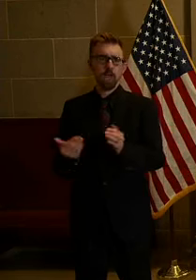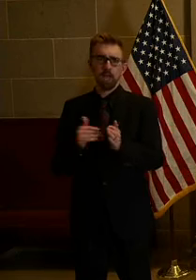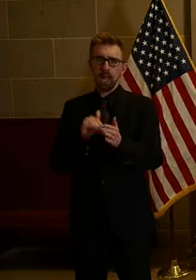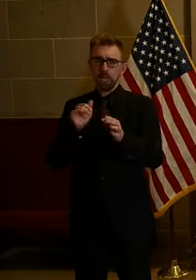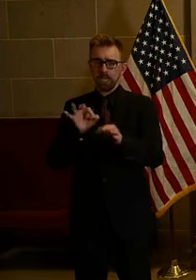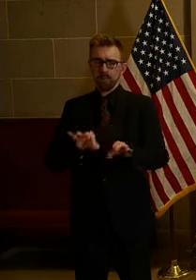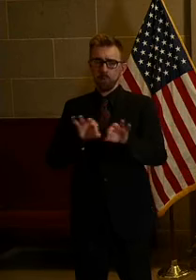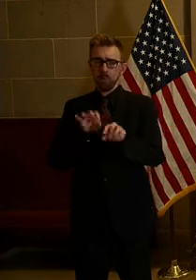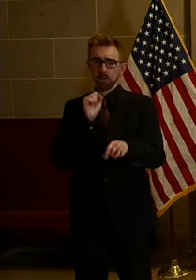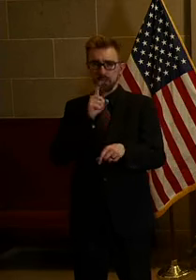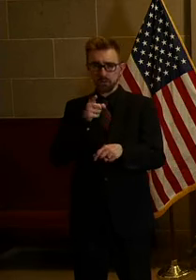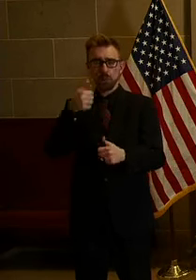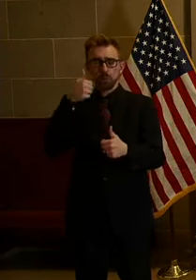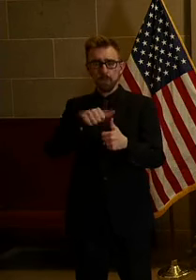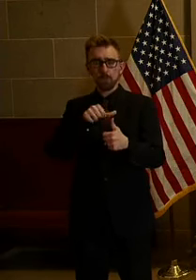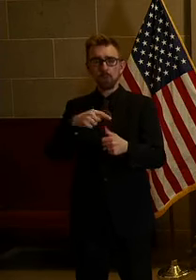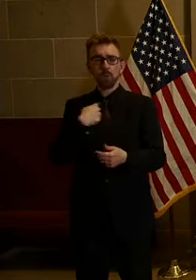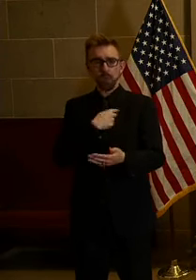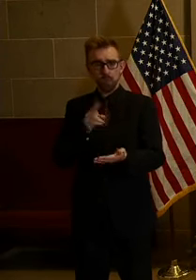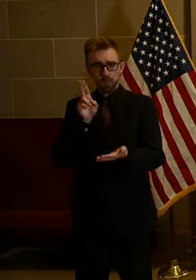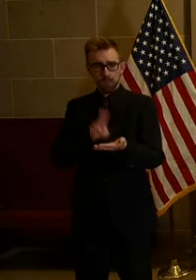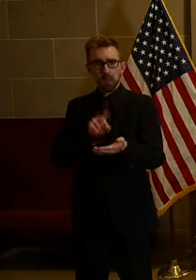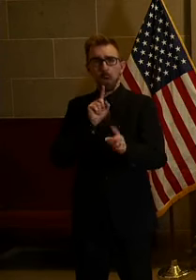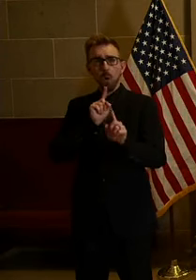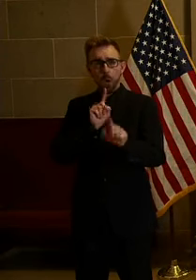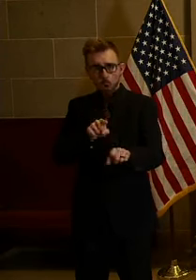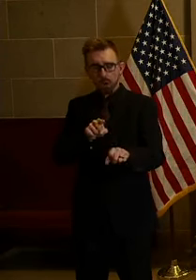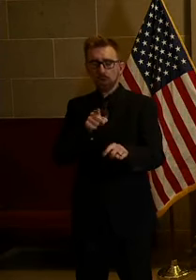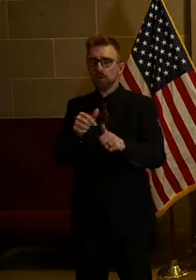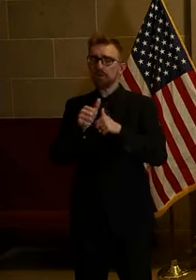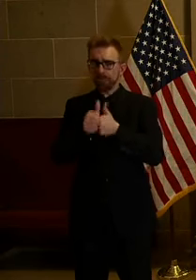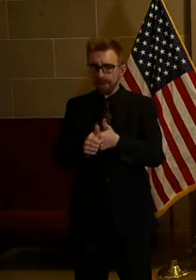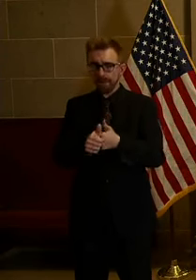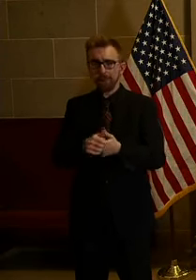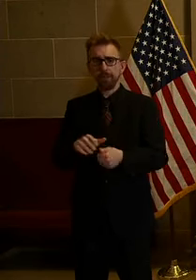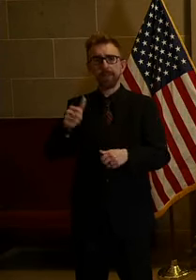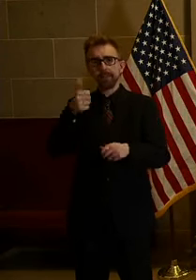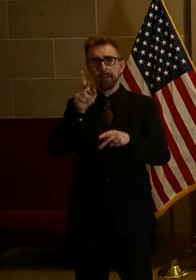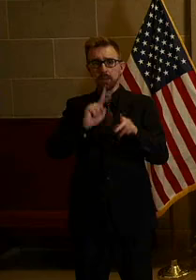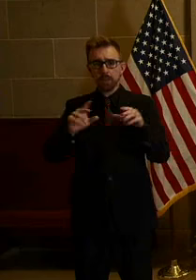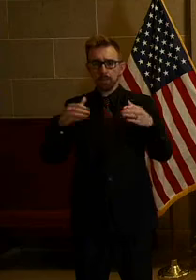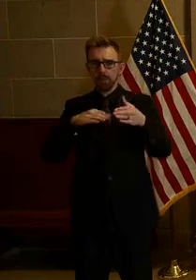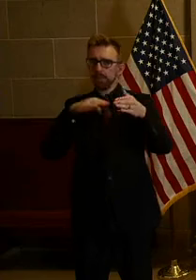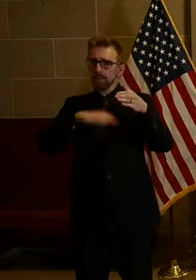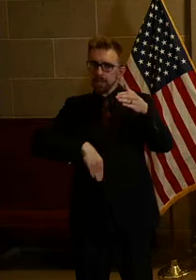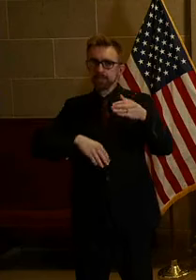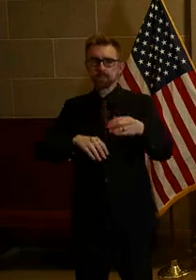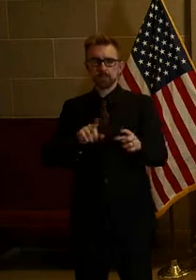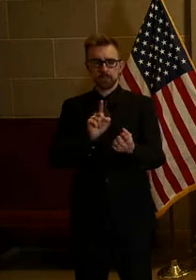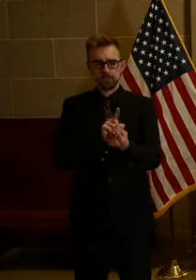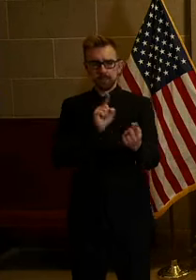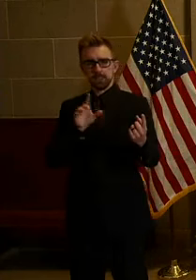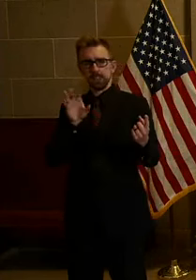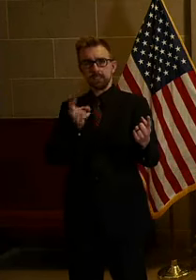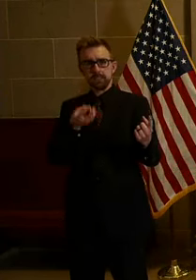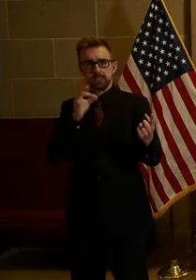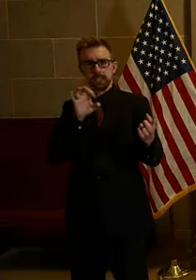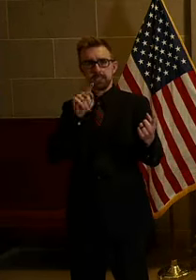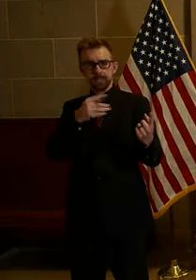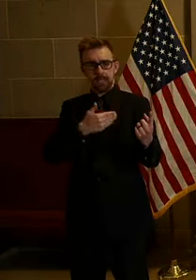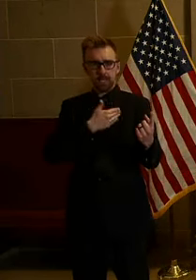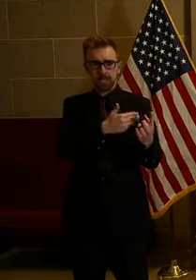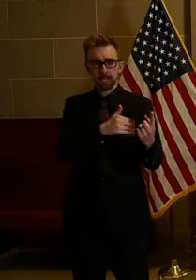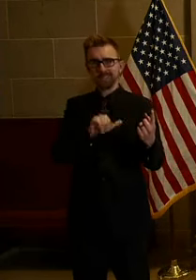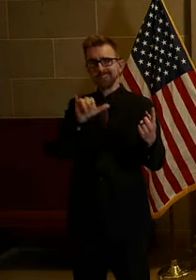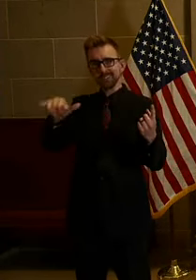sure you remember the order that we told you to do less than 10 people, six feet apart. Stay at home if you don't need to be out.